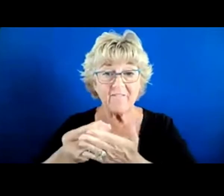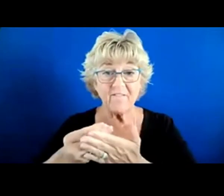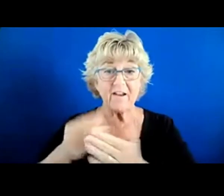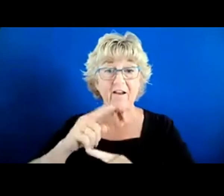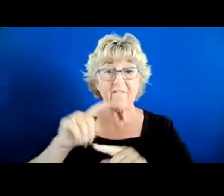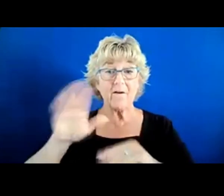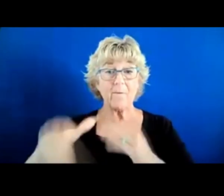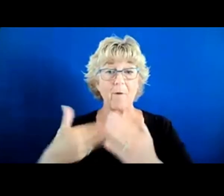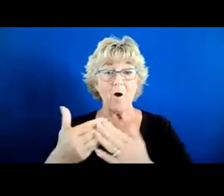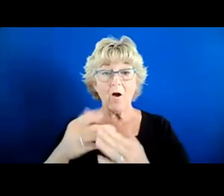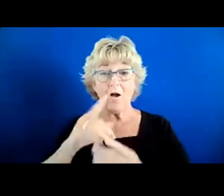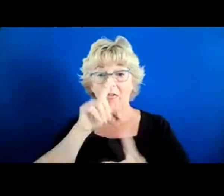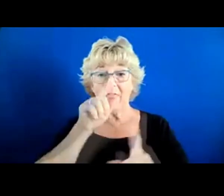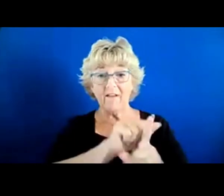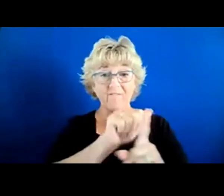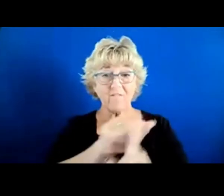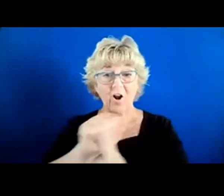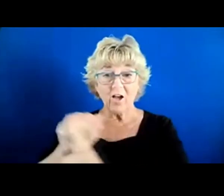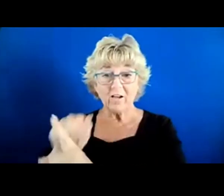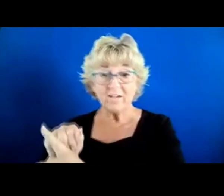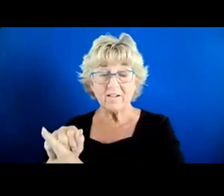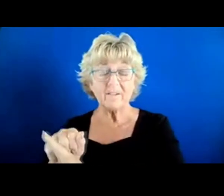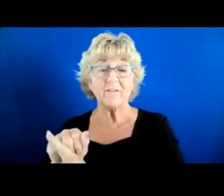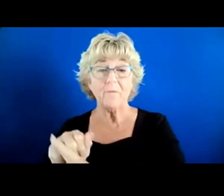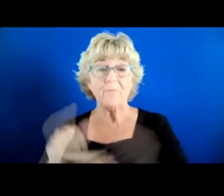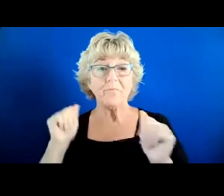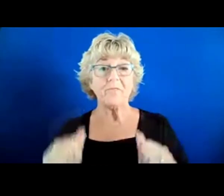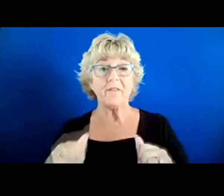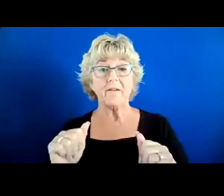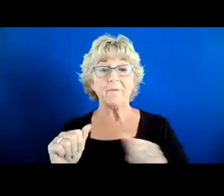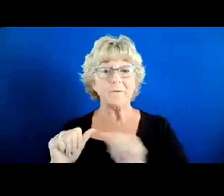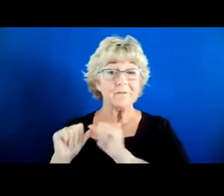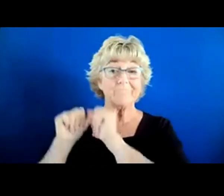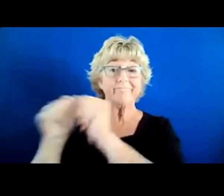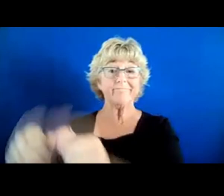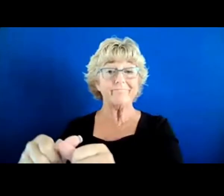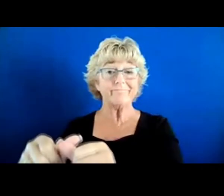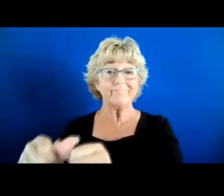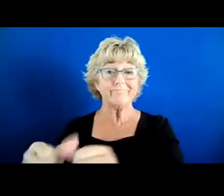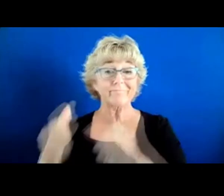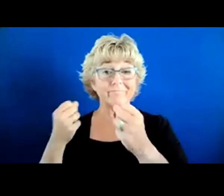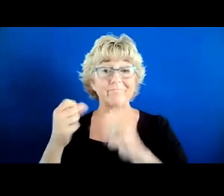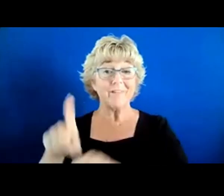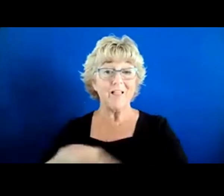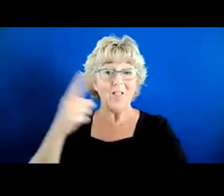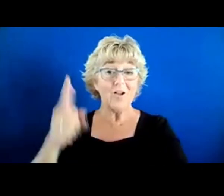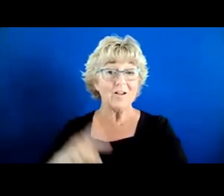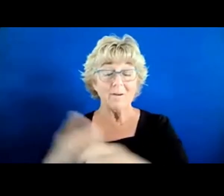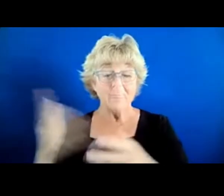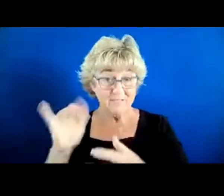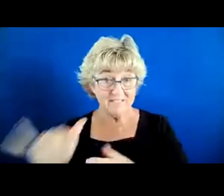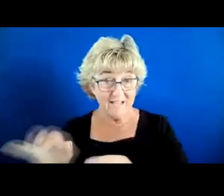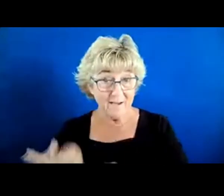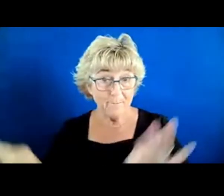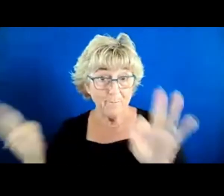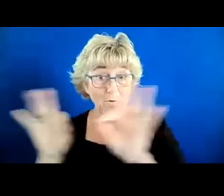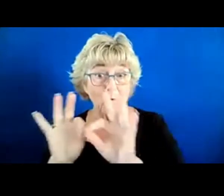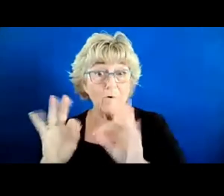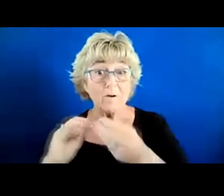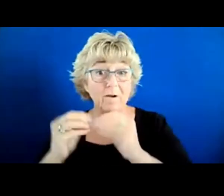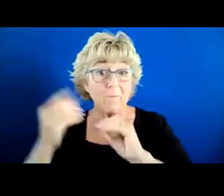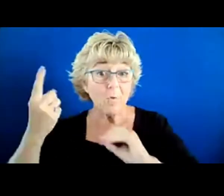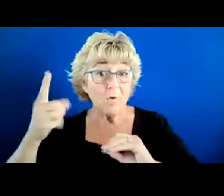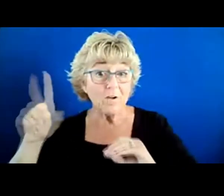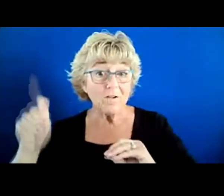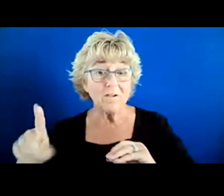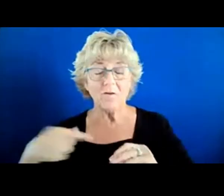that exists in the workers' compensation system so that we could be around for another 100 years? What was the most important thing? And we decided we needed